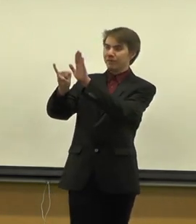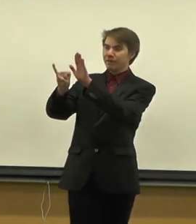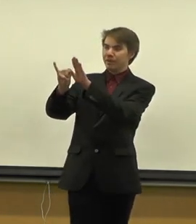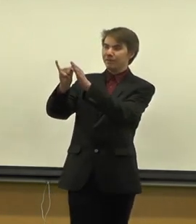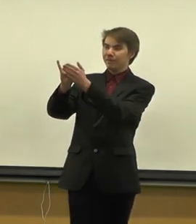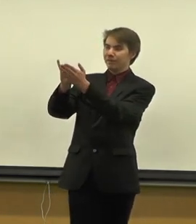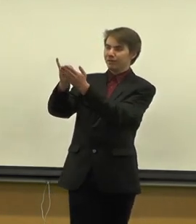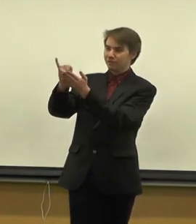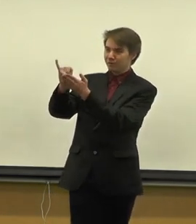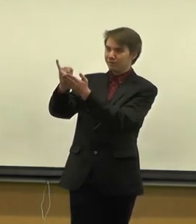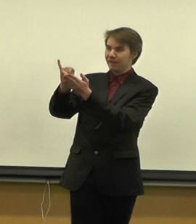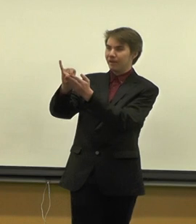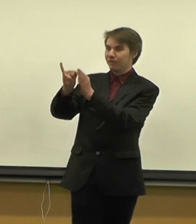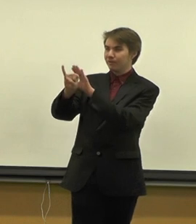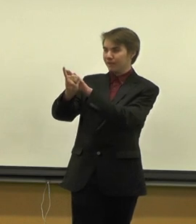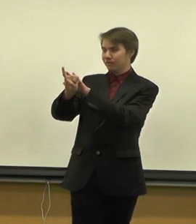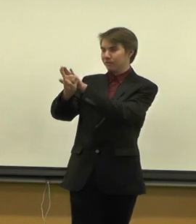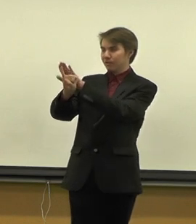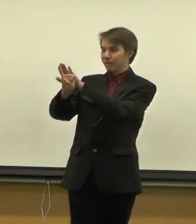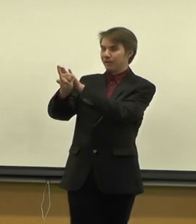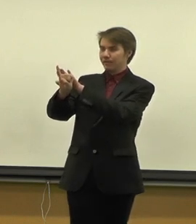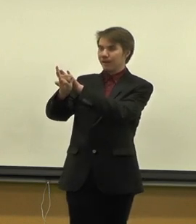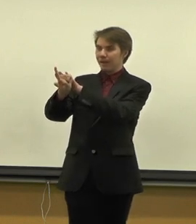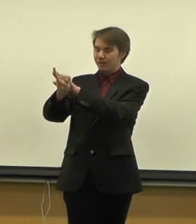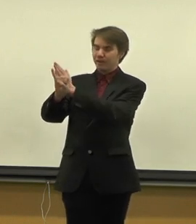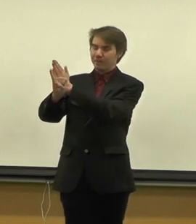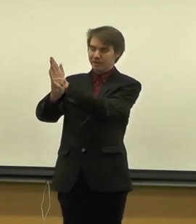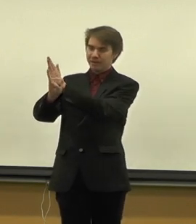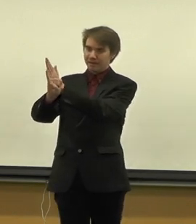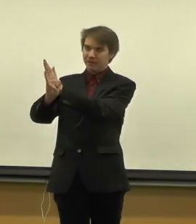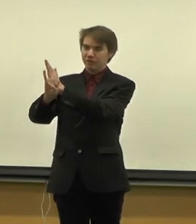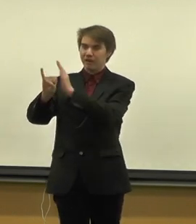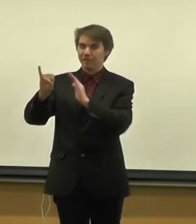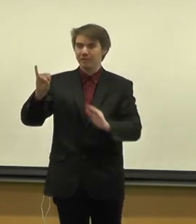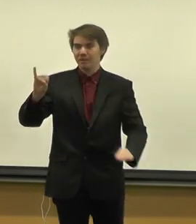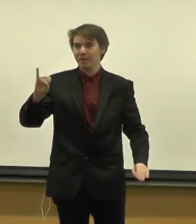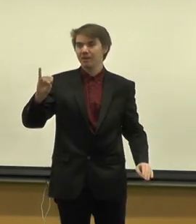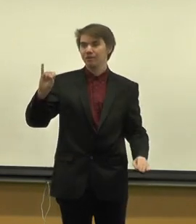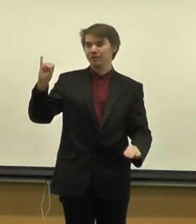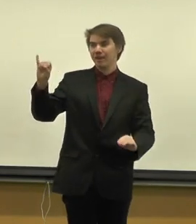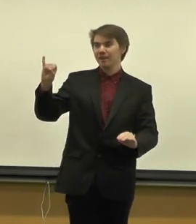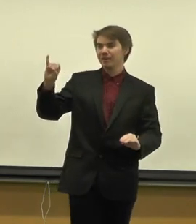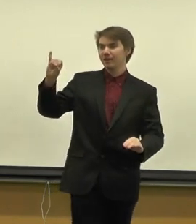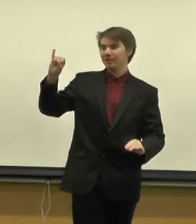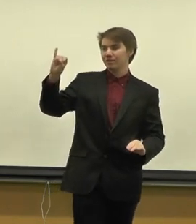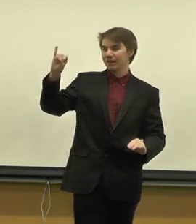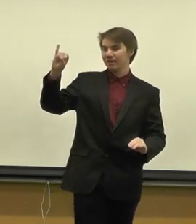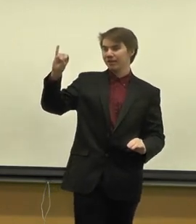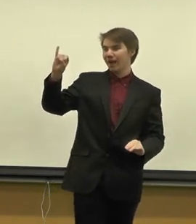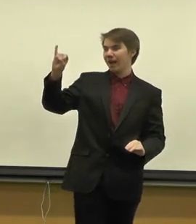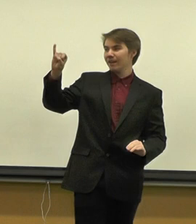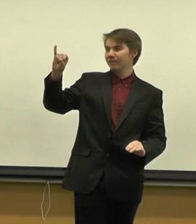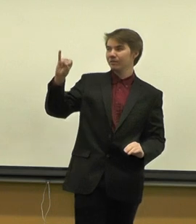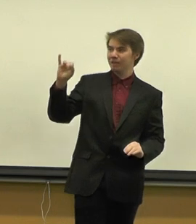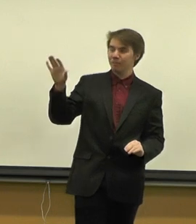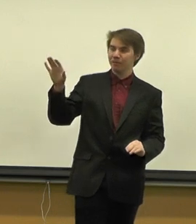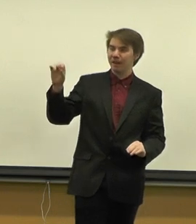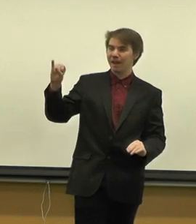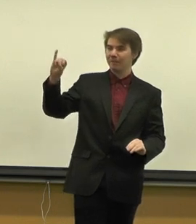pinky up and everything else curled down like just a lowercase I or an uppercase I straight up. J, you take your I, you keep it with an I